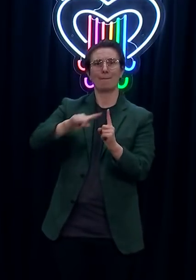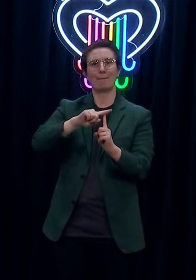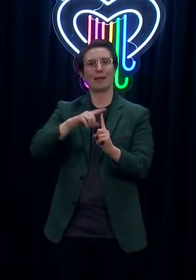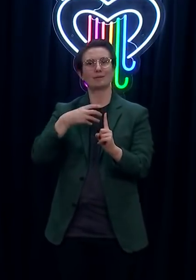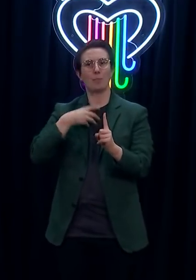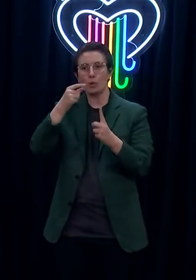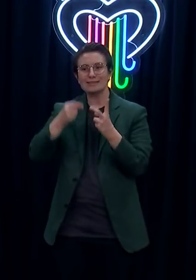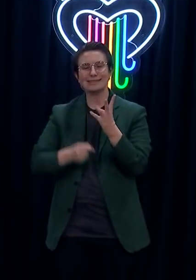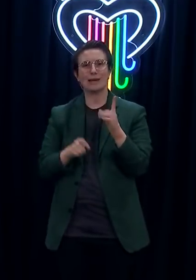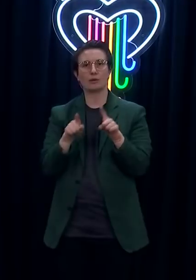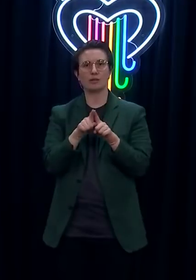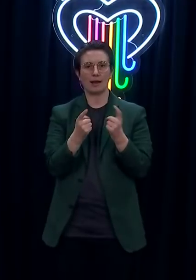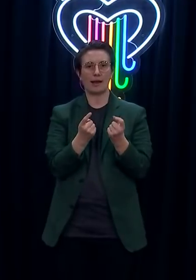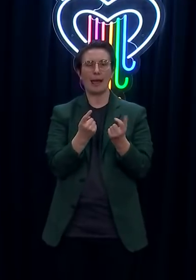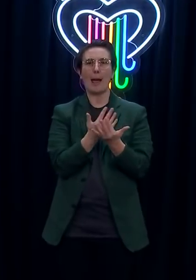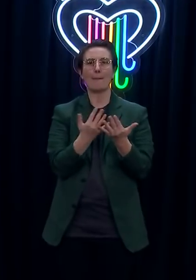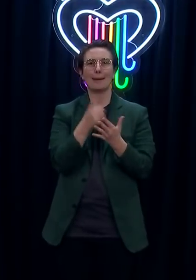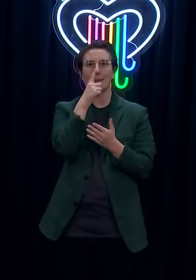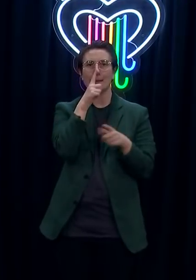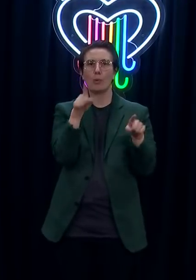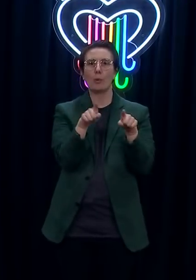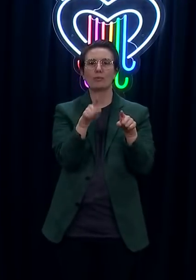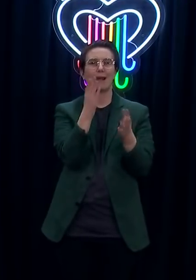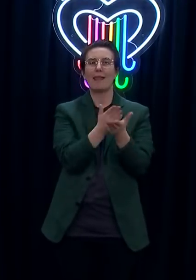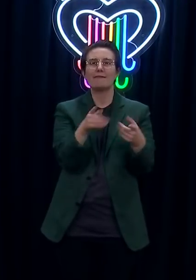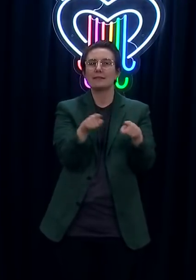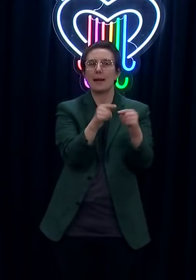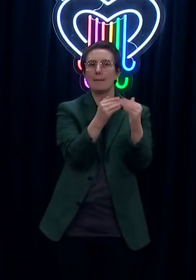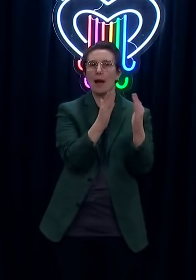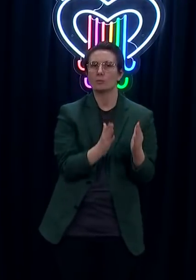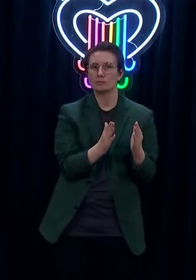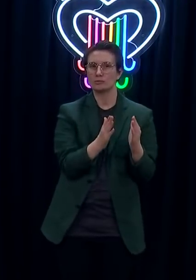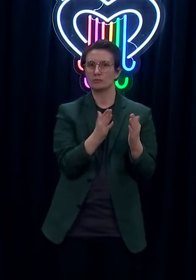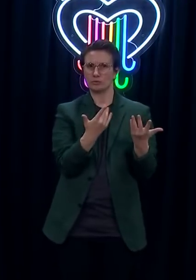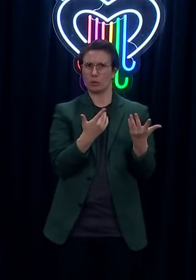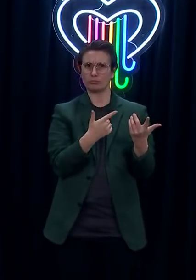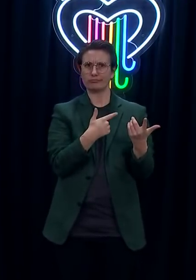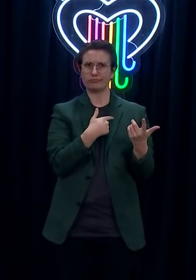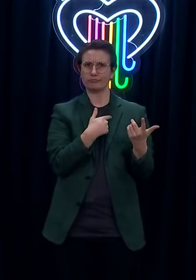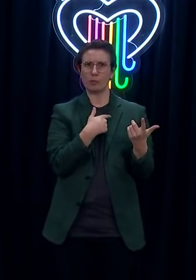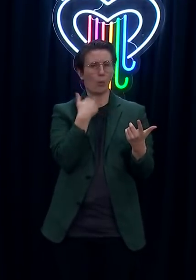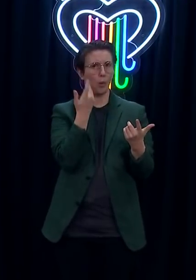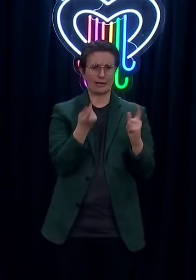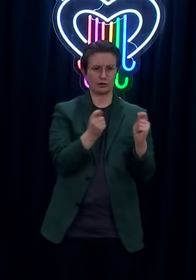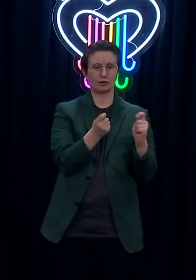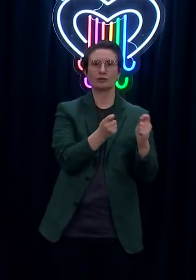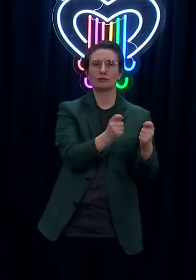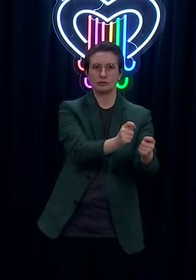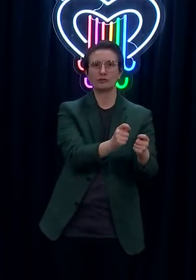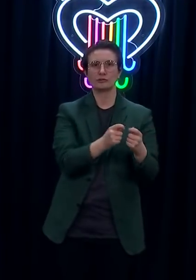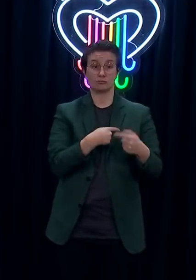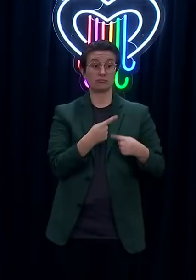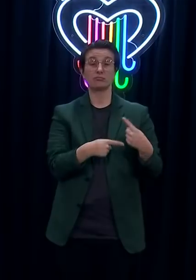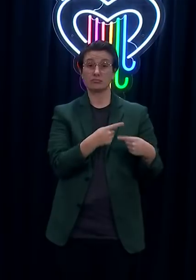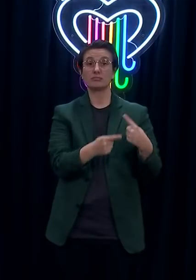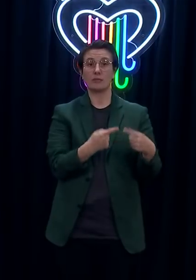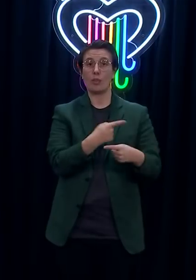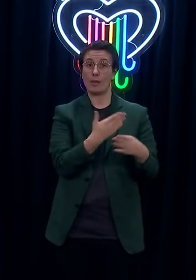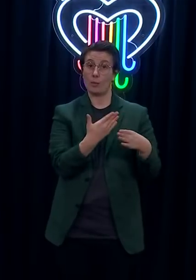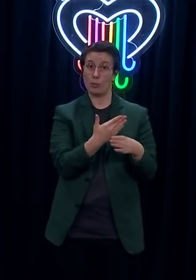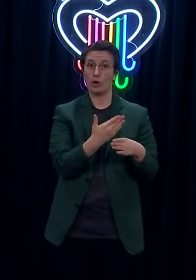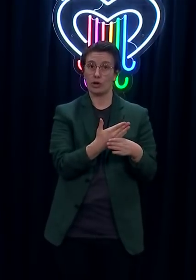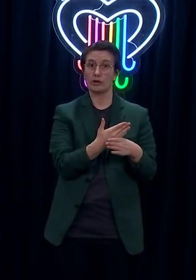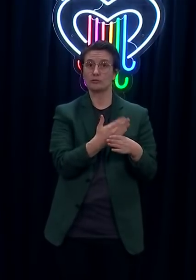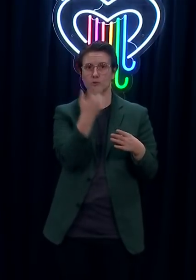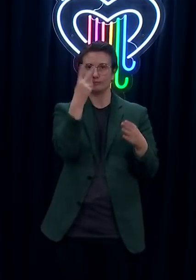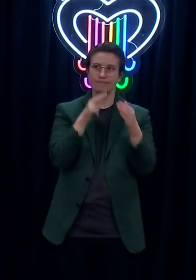to properly model. So, look, that work continues on an ongoing basis. We're always looking for improvements and alterations to the way